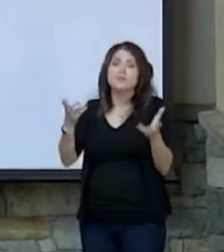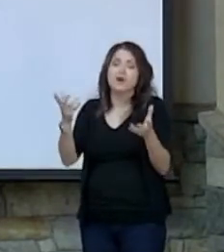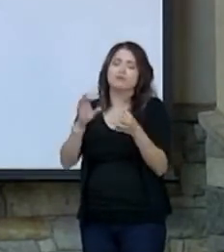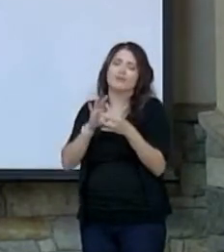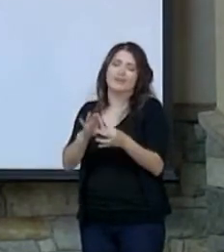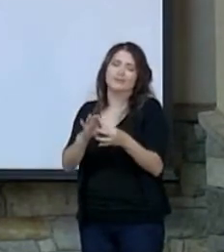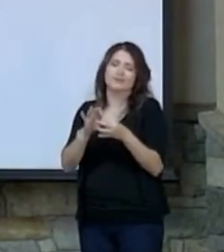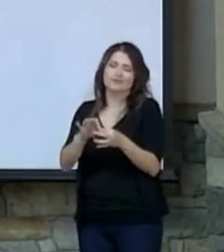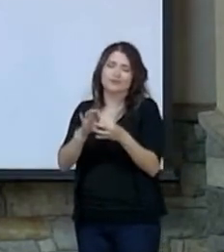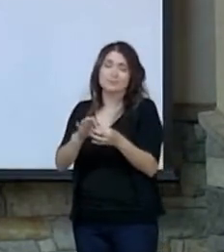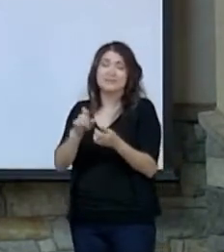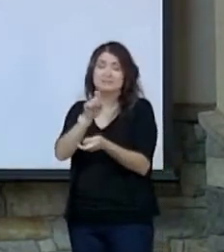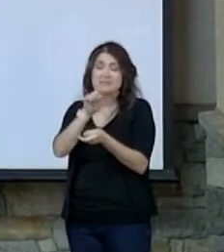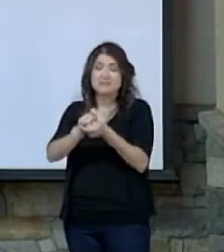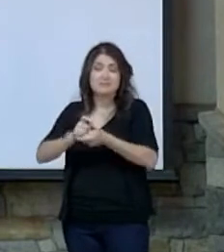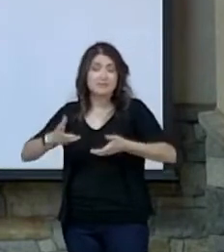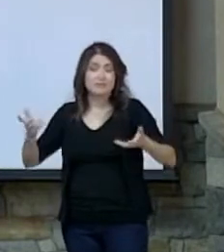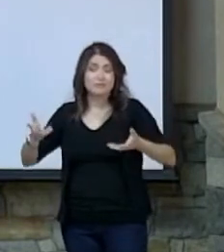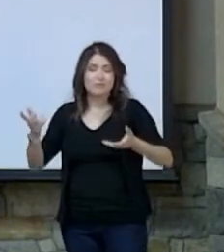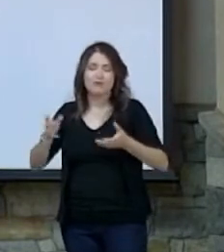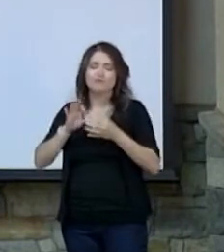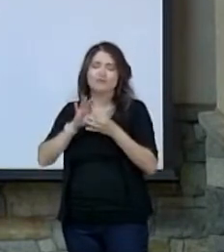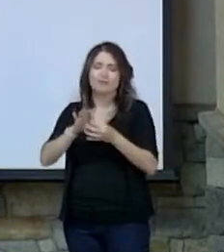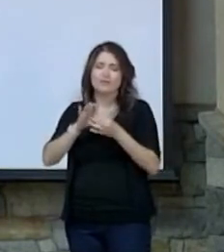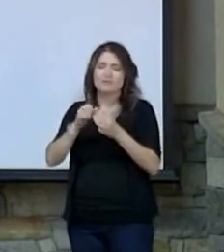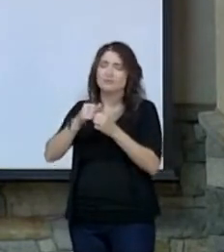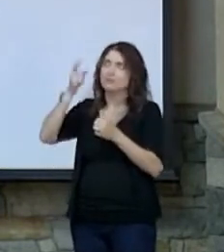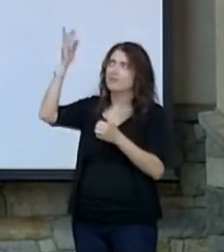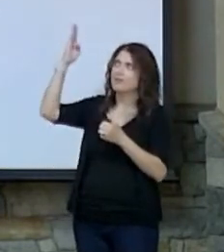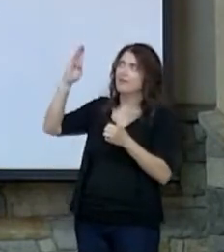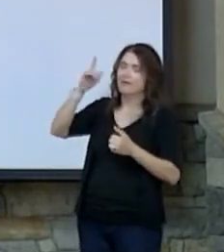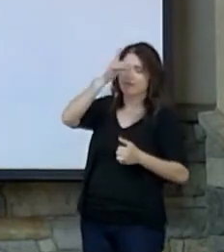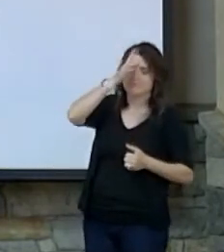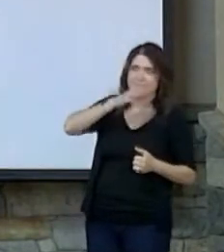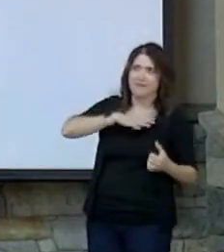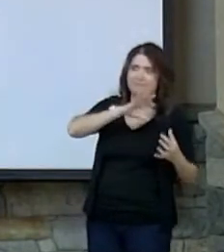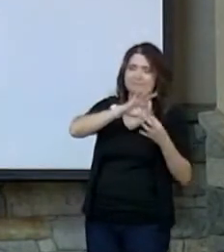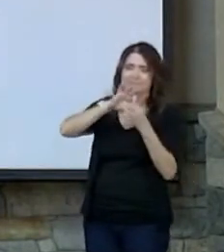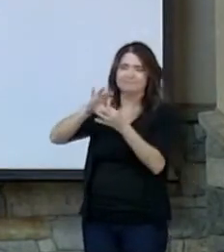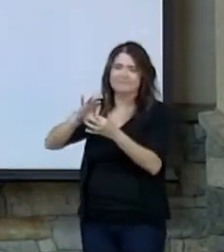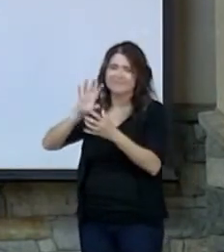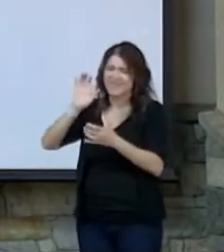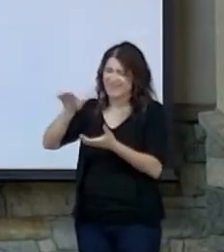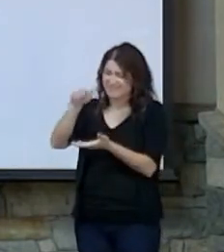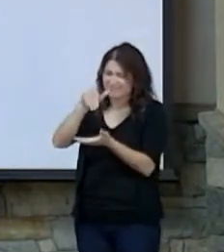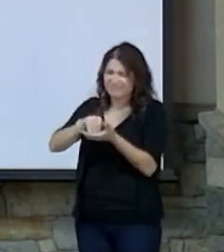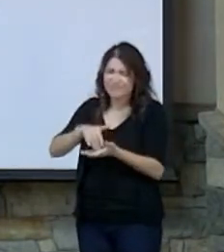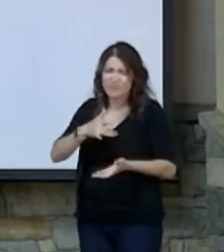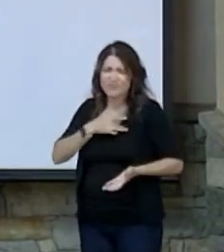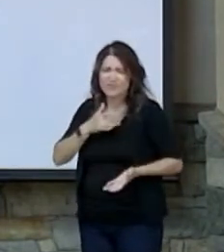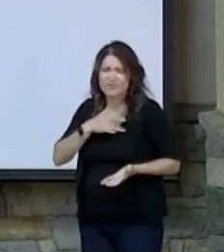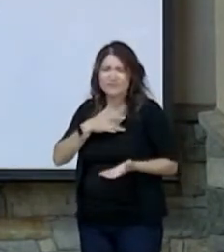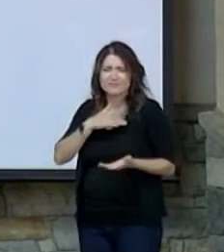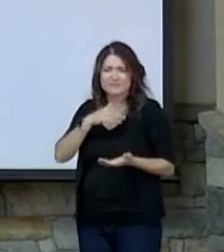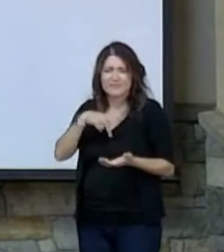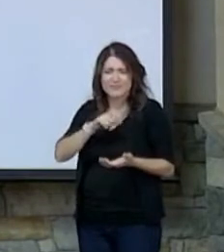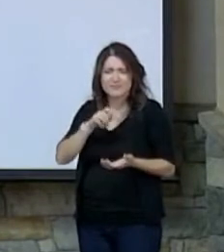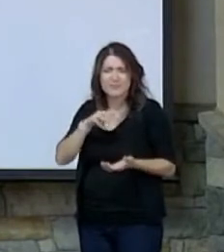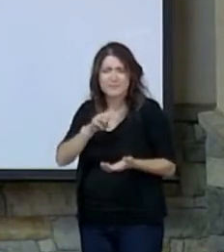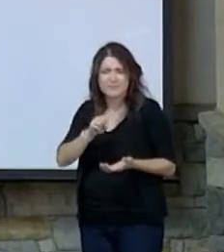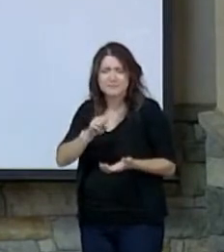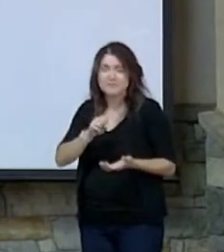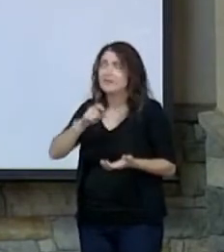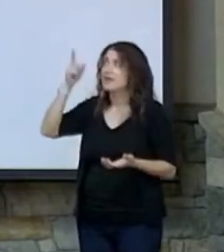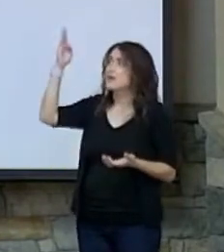specifically relationship between God and man. That's at the heart of the Psalms. And God has always